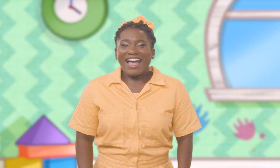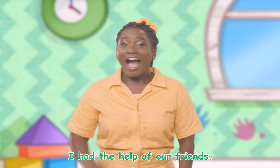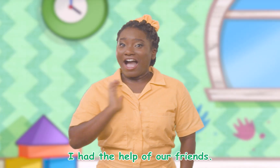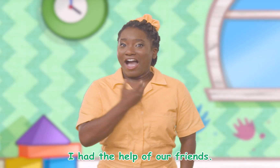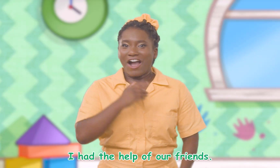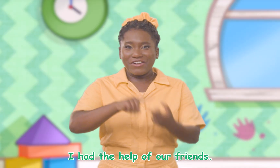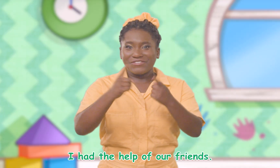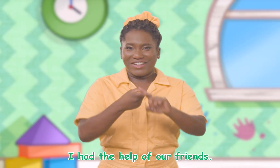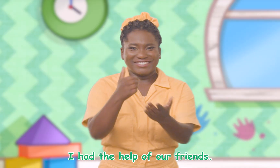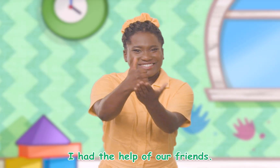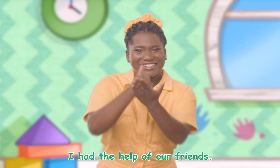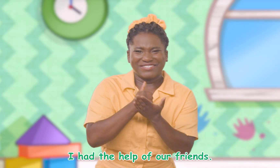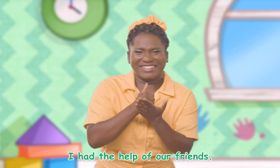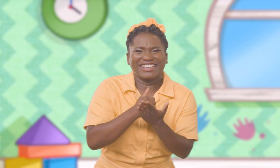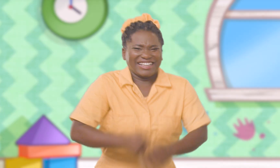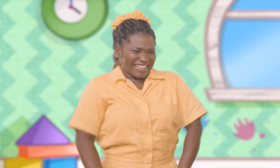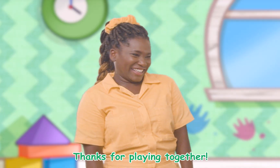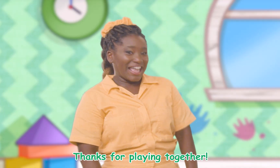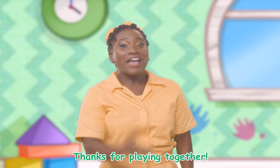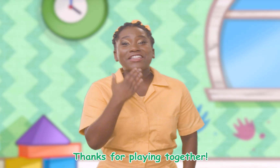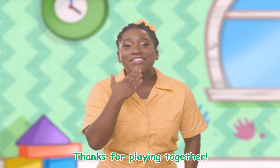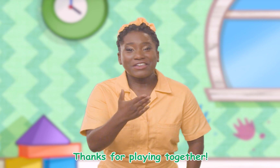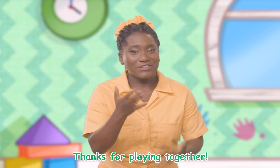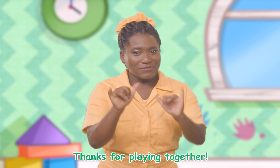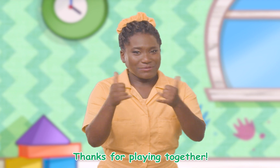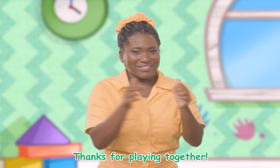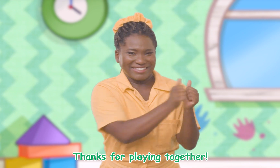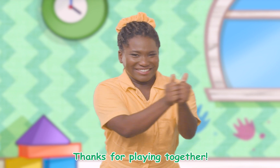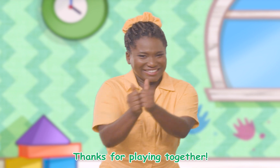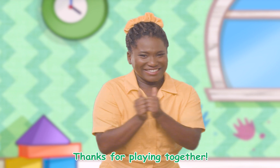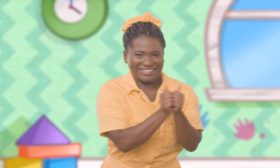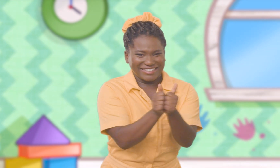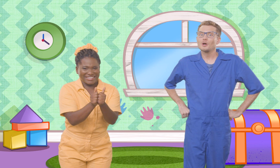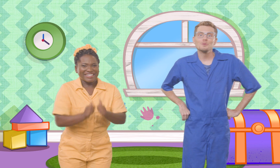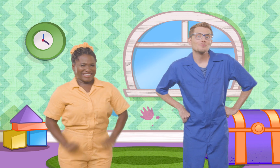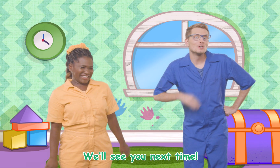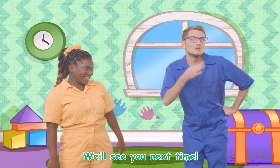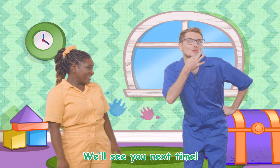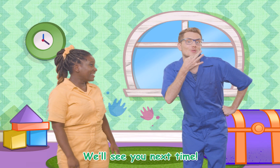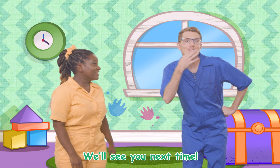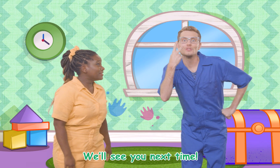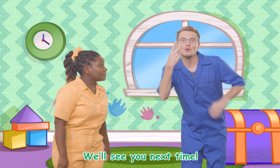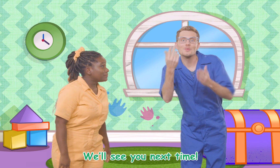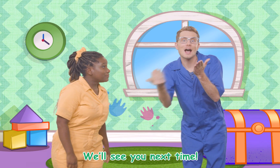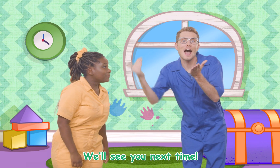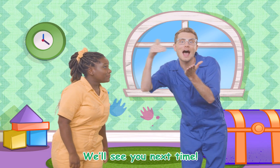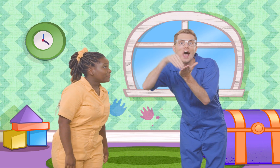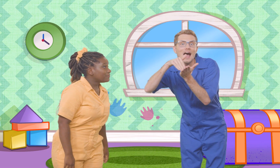I have the help of our friends. Thanks for playing together! We'll see you next time!